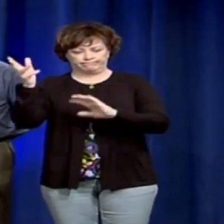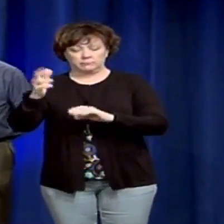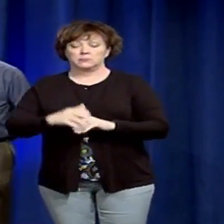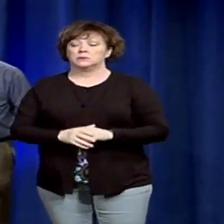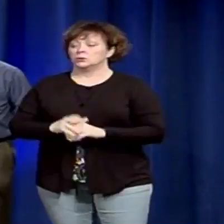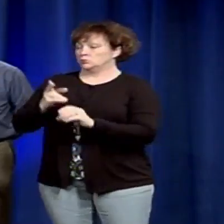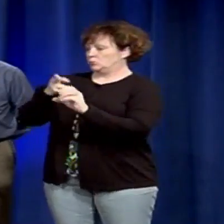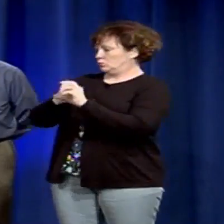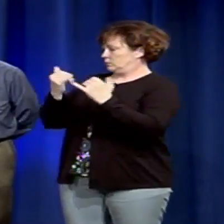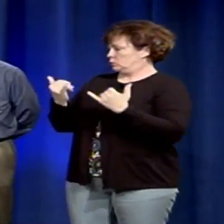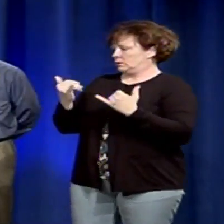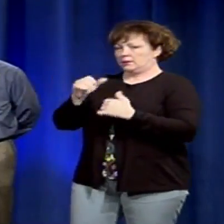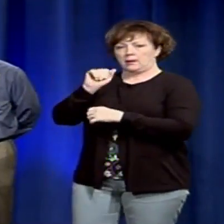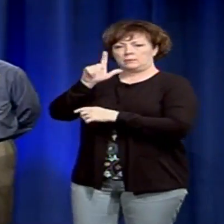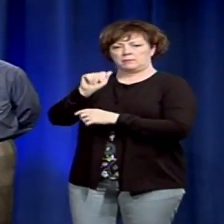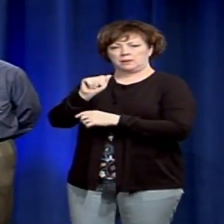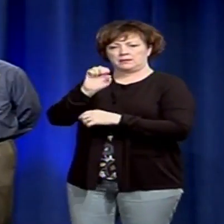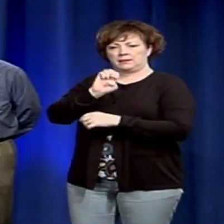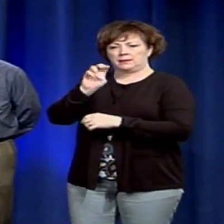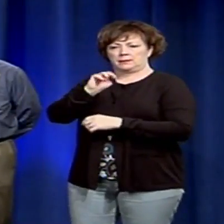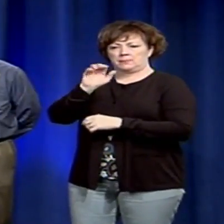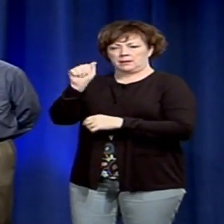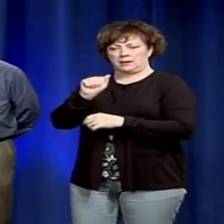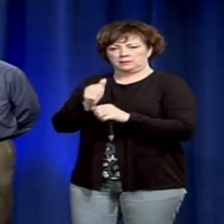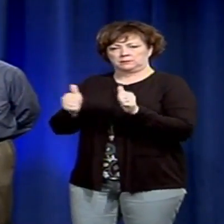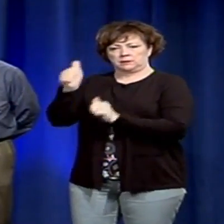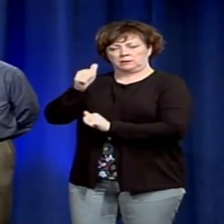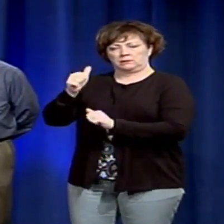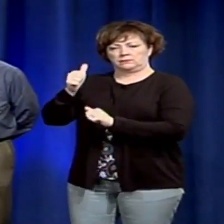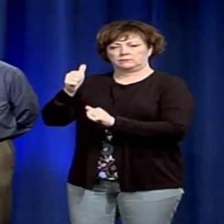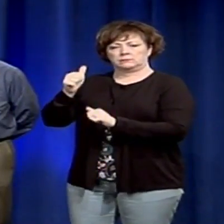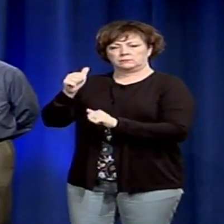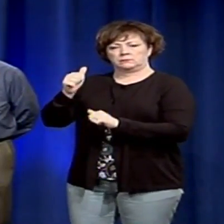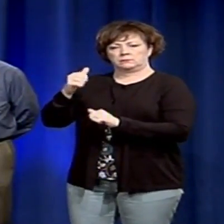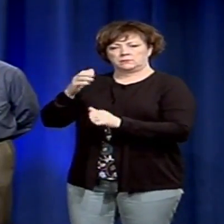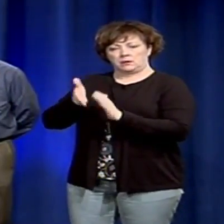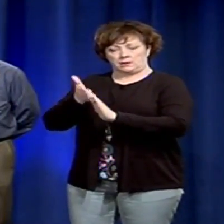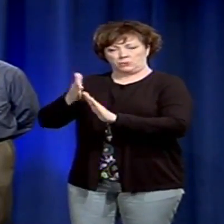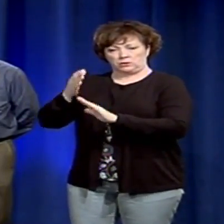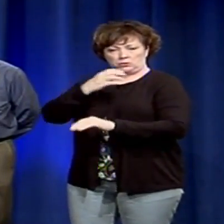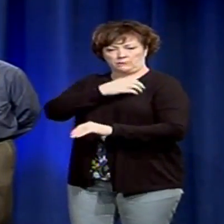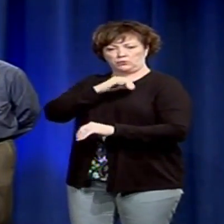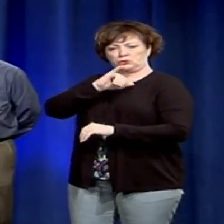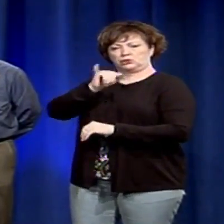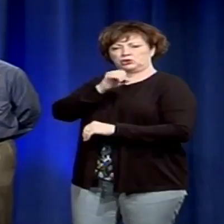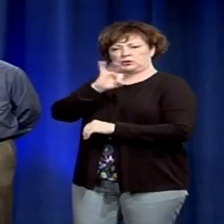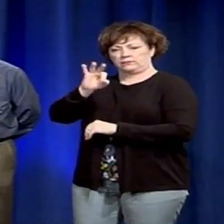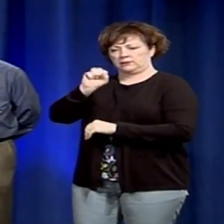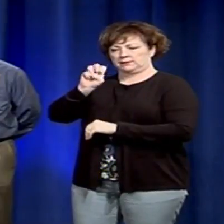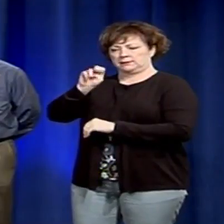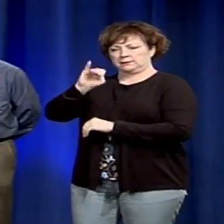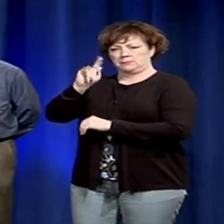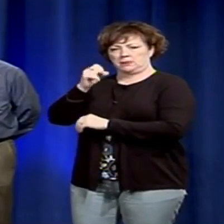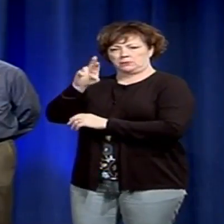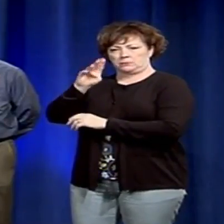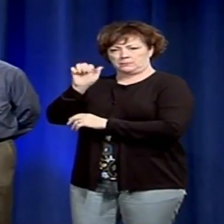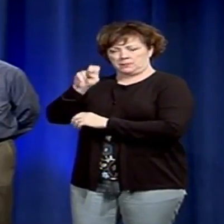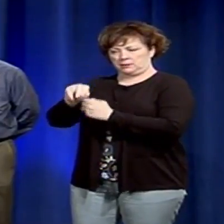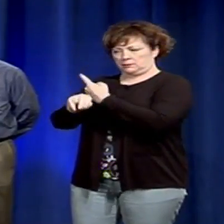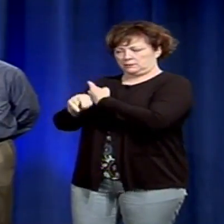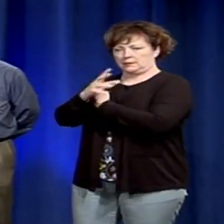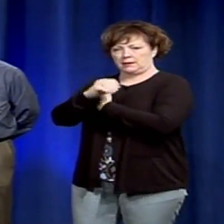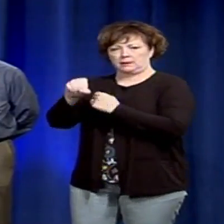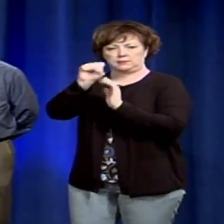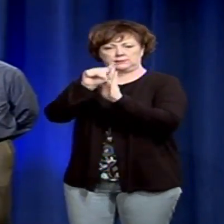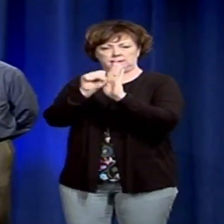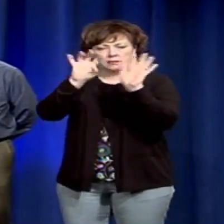are Alabama EMA Executive Operations Officer Jeff Smitherman and the state meteorologist Jim Stefkovich, and they